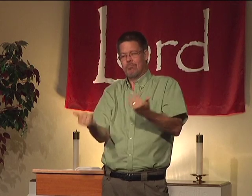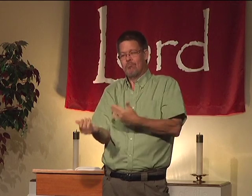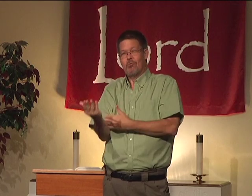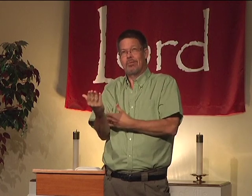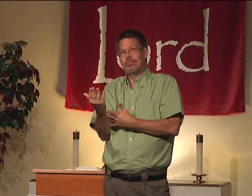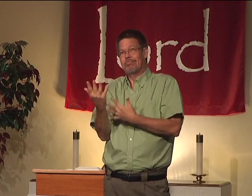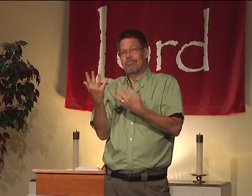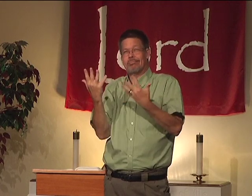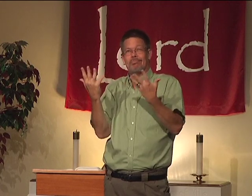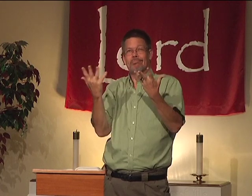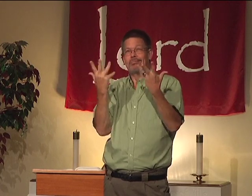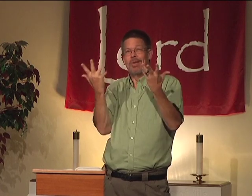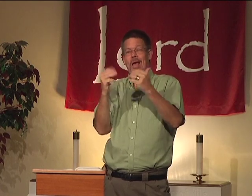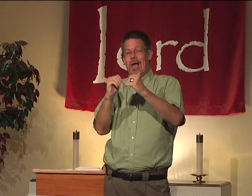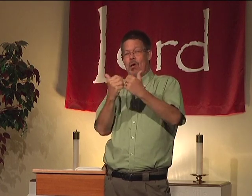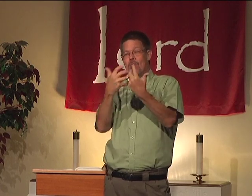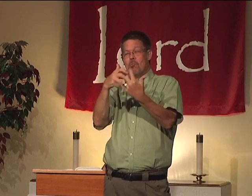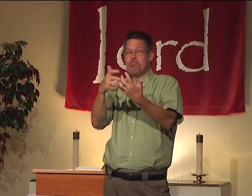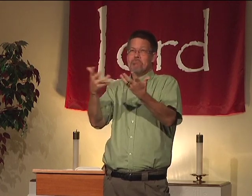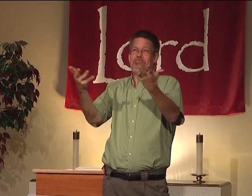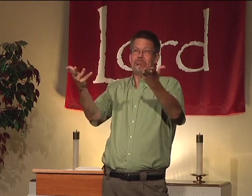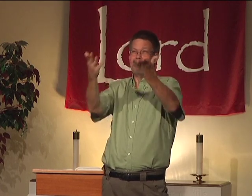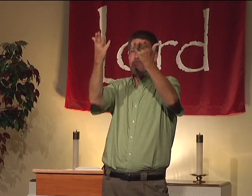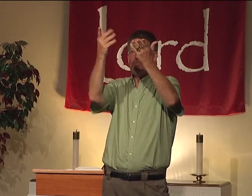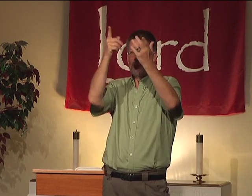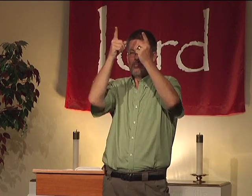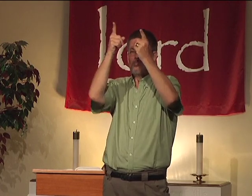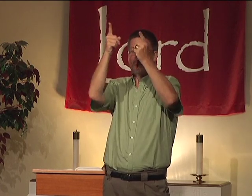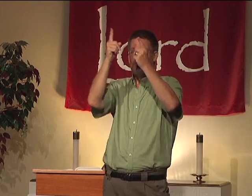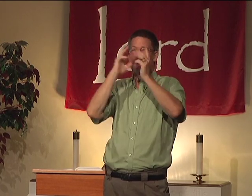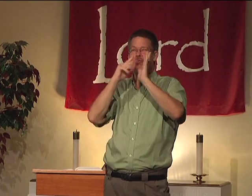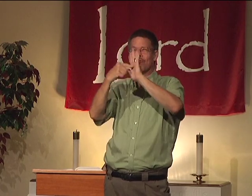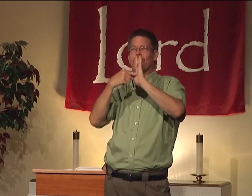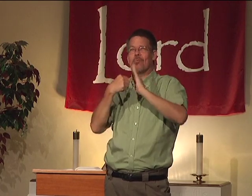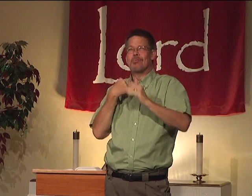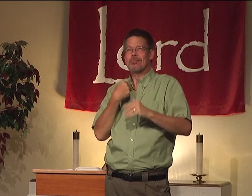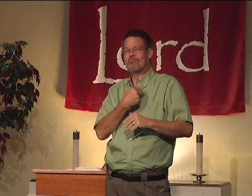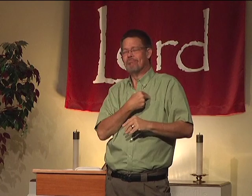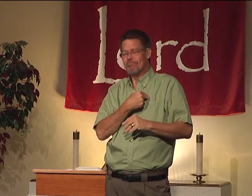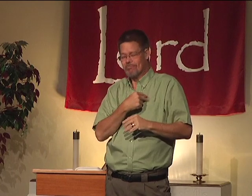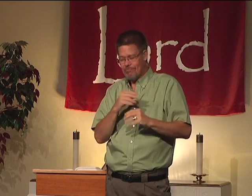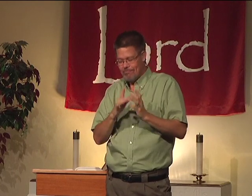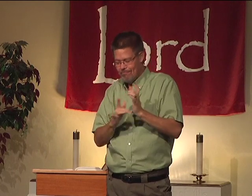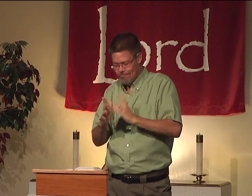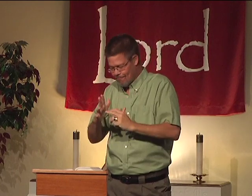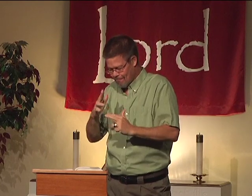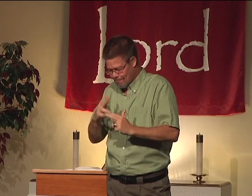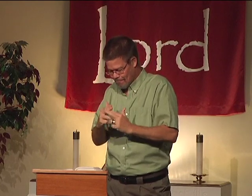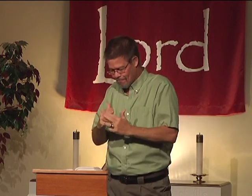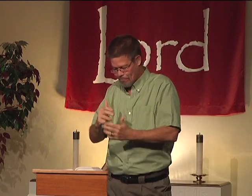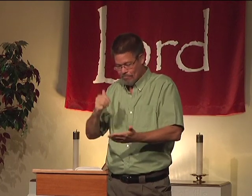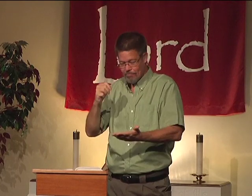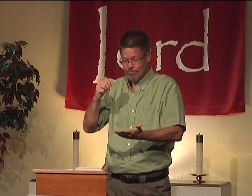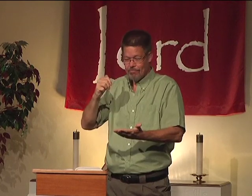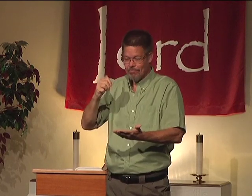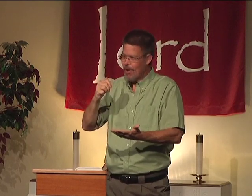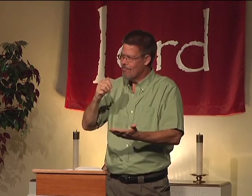you. I trust that you will lead us this morning how you see fit. You are an example for us. You it's in Jesus' name.